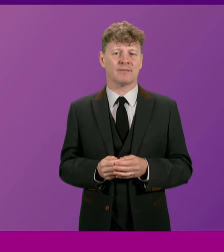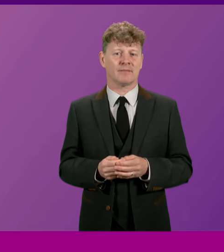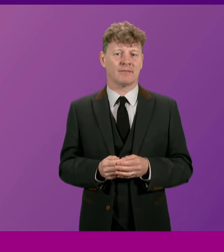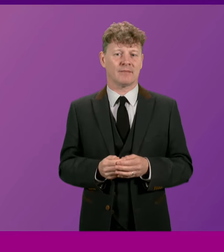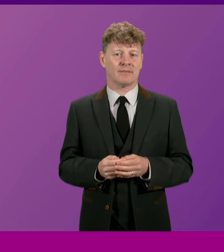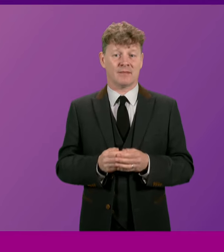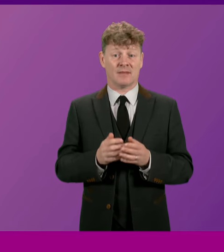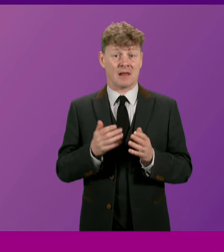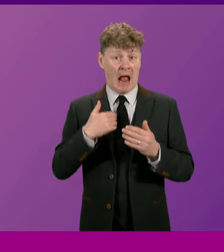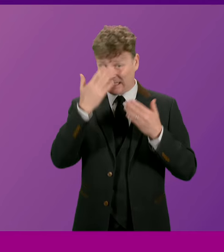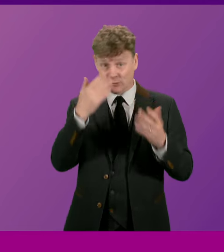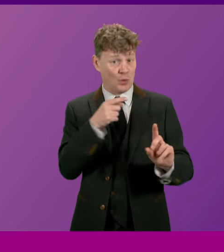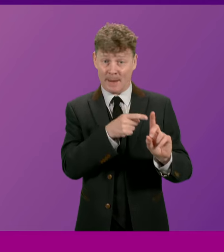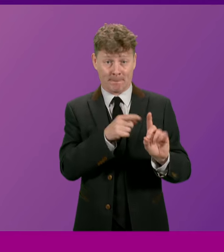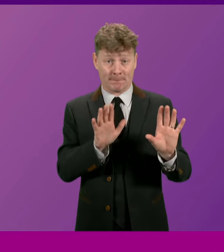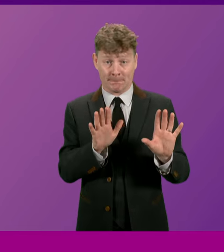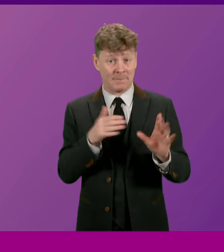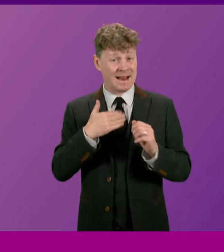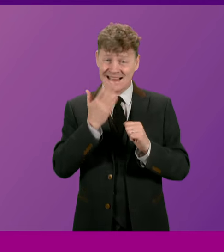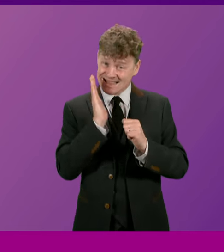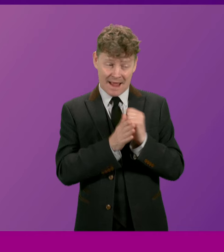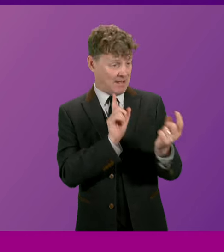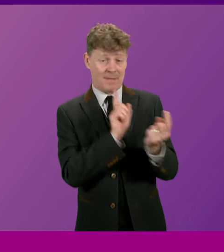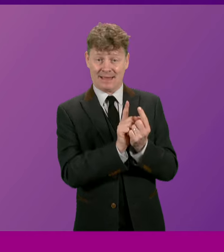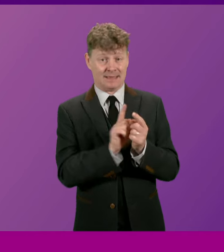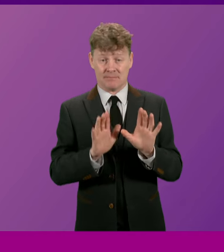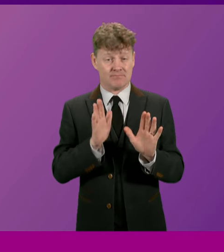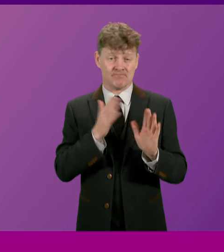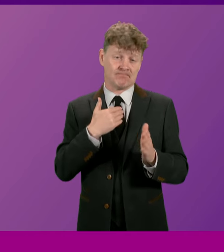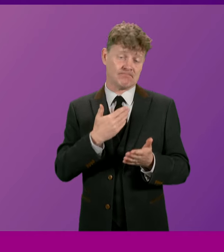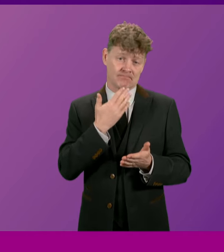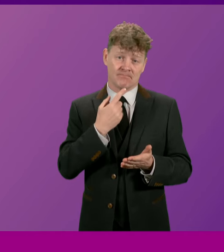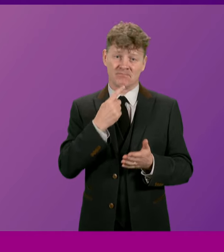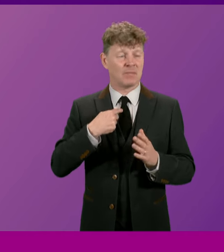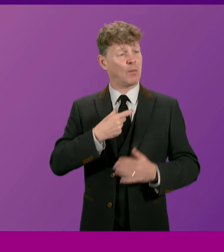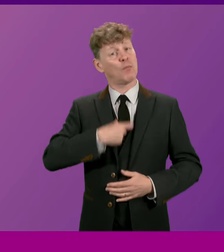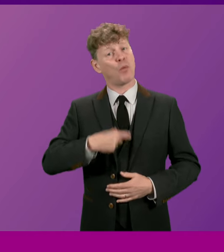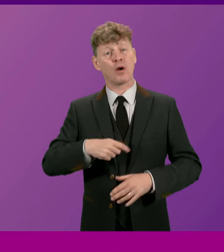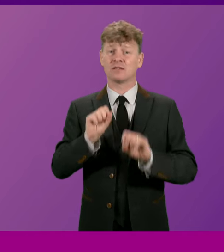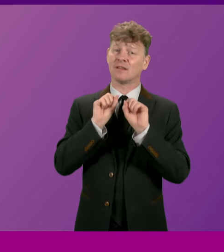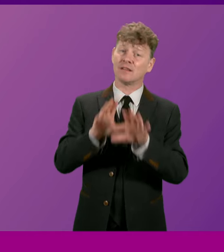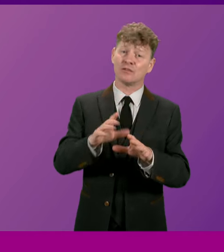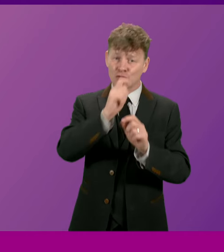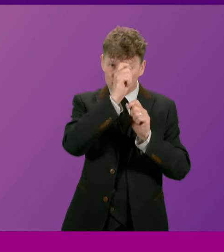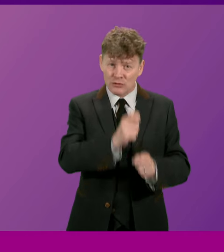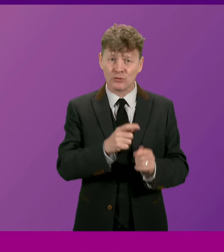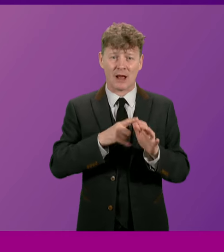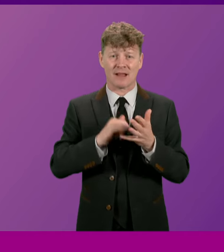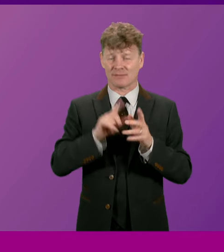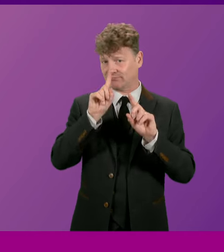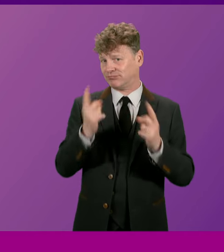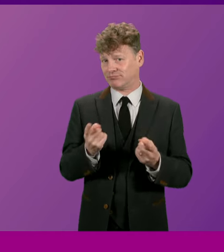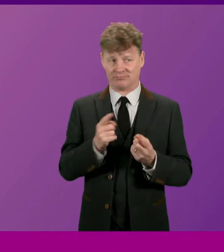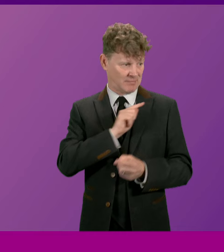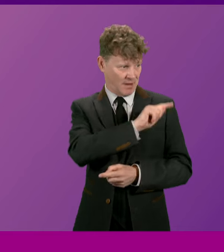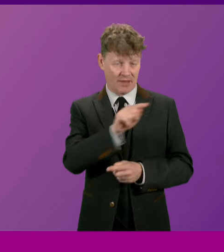confess, I didn't know him and I never met him. I'm unable to provide a personal tribute to Alex Salmond as others in this chamber